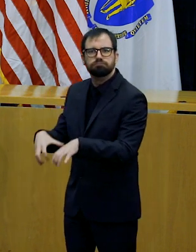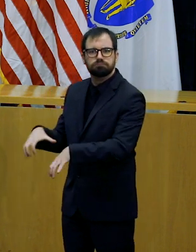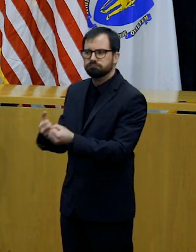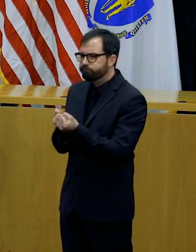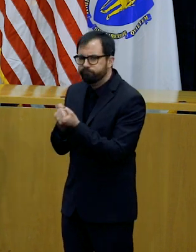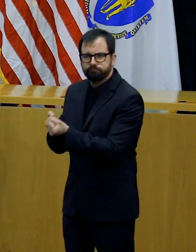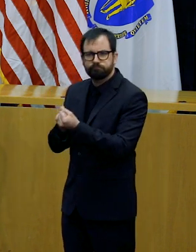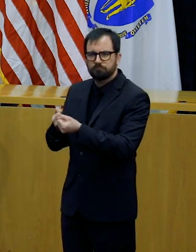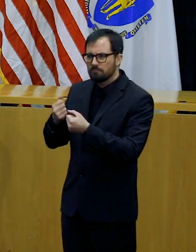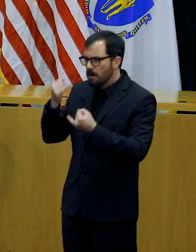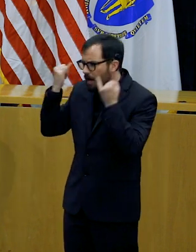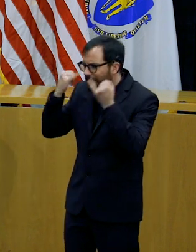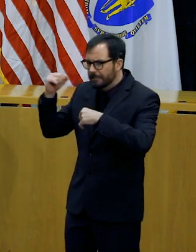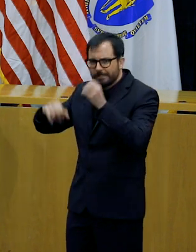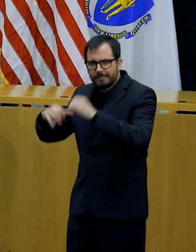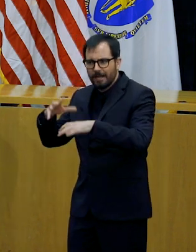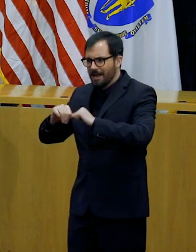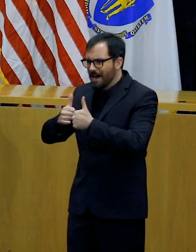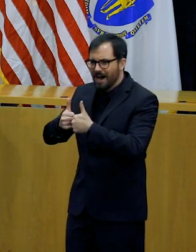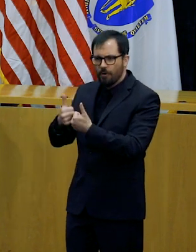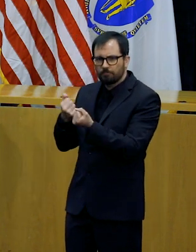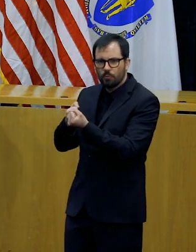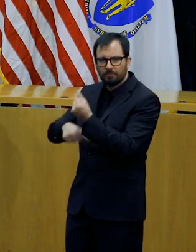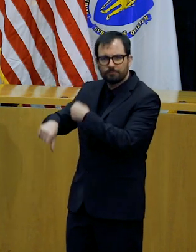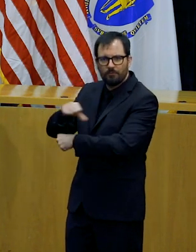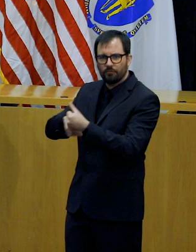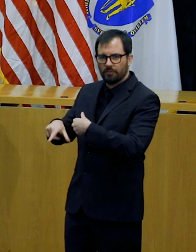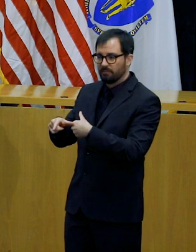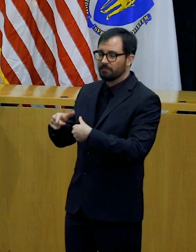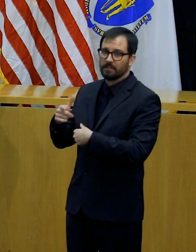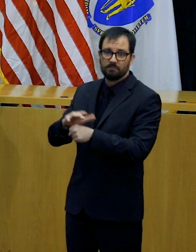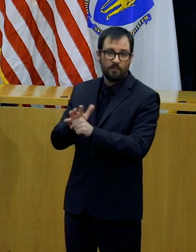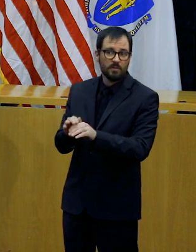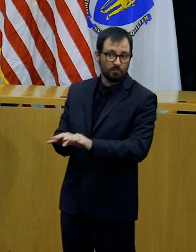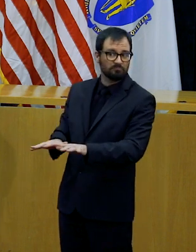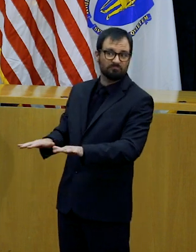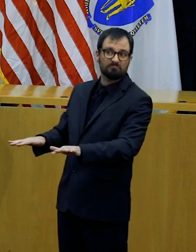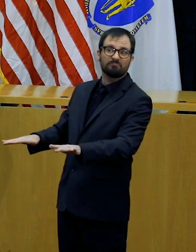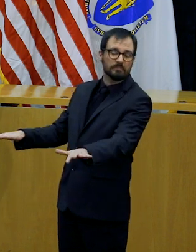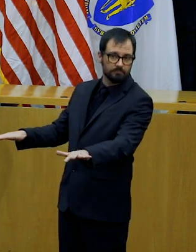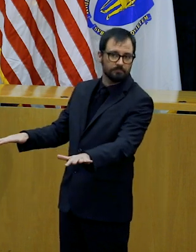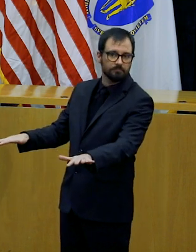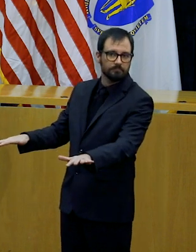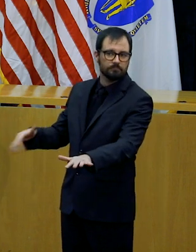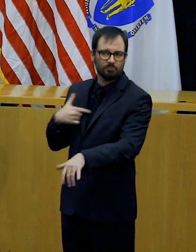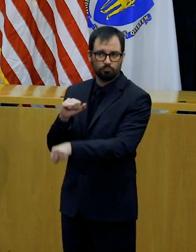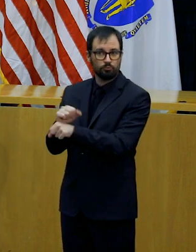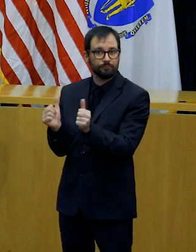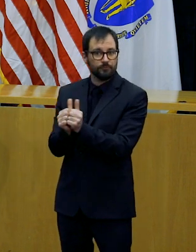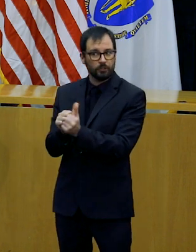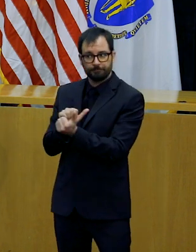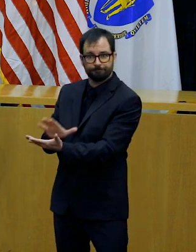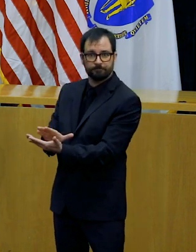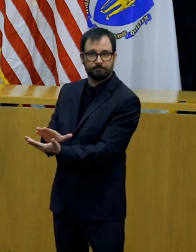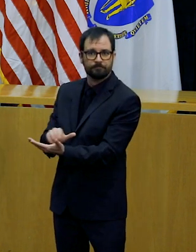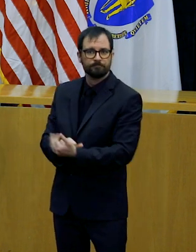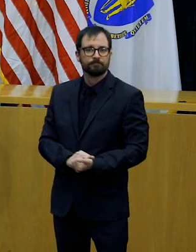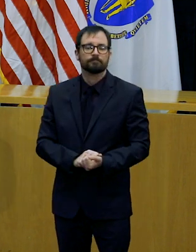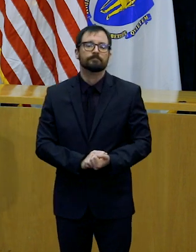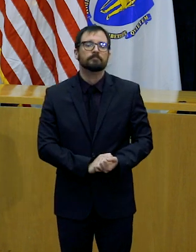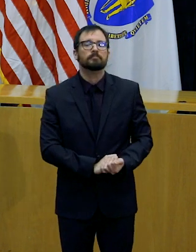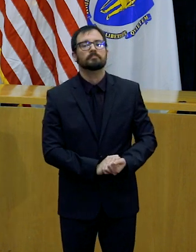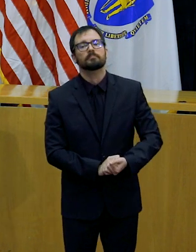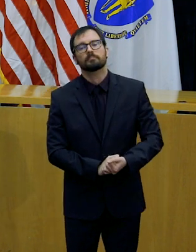throughout this crisis. And as we all know, these are very uncertain and challenging times,